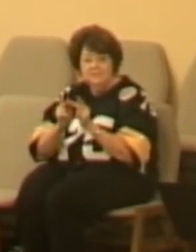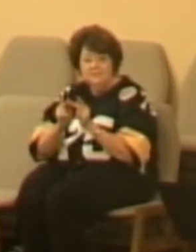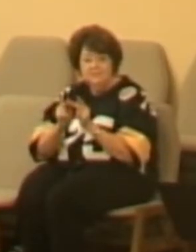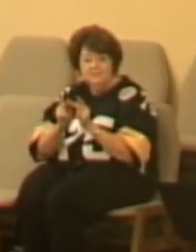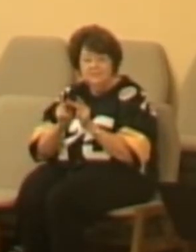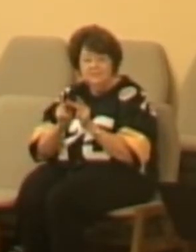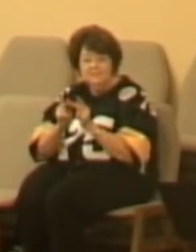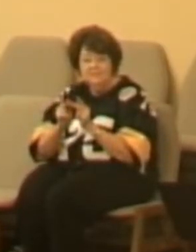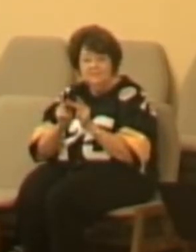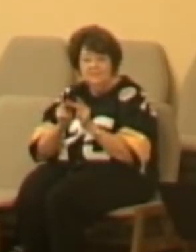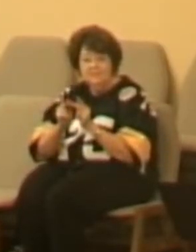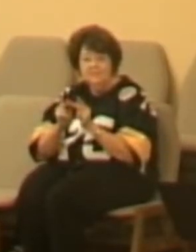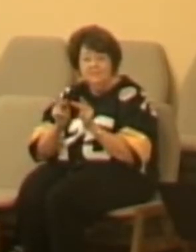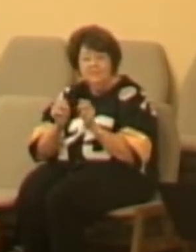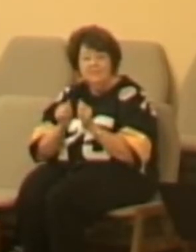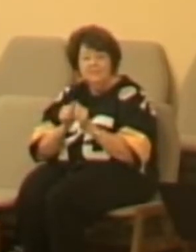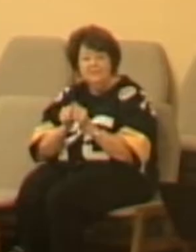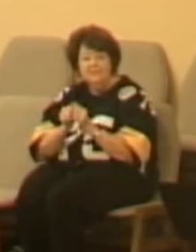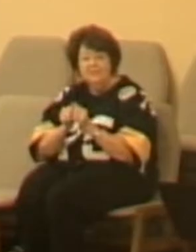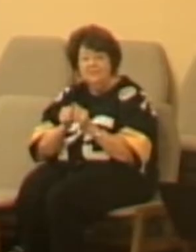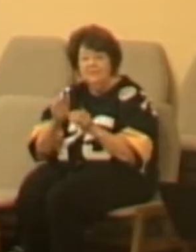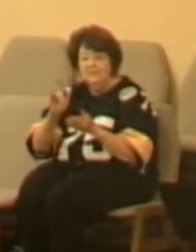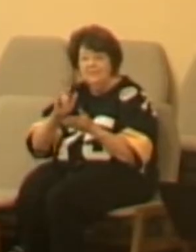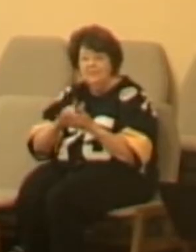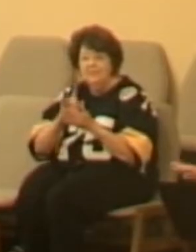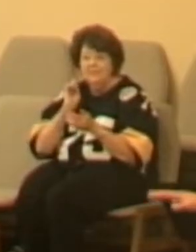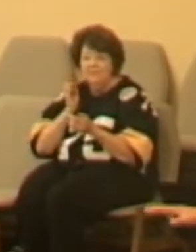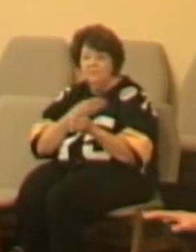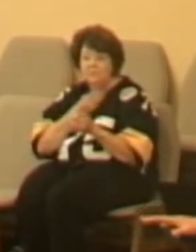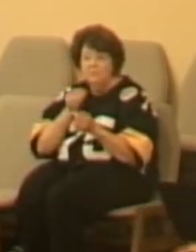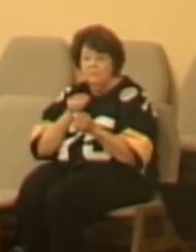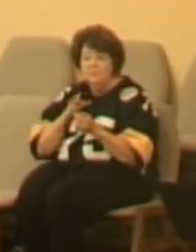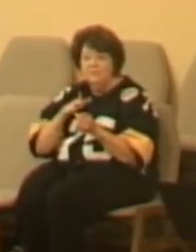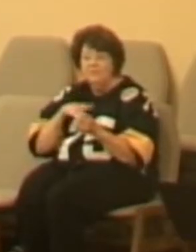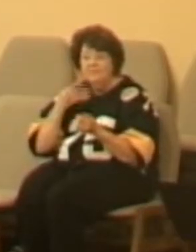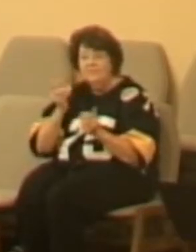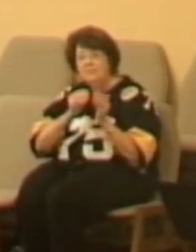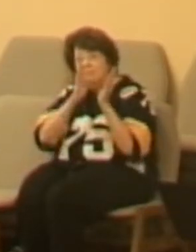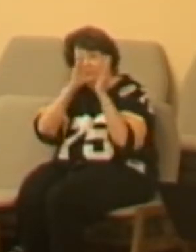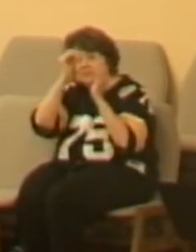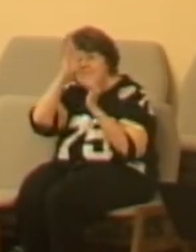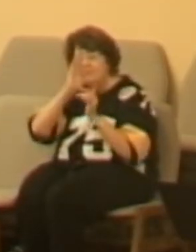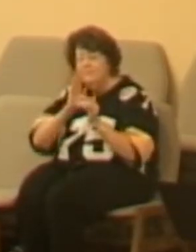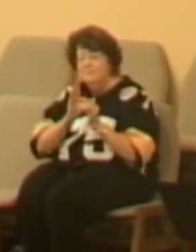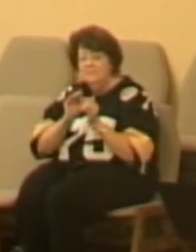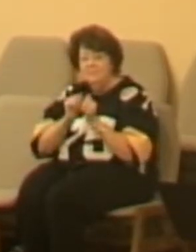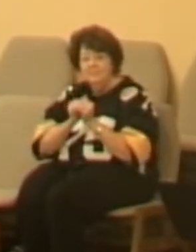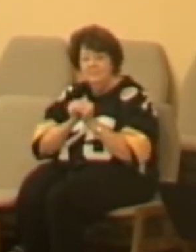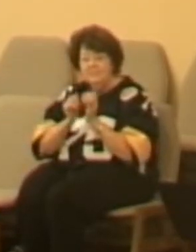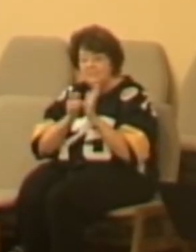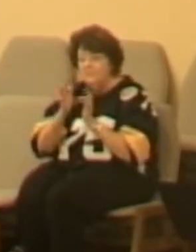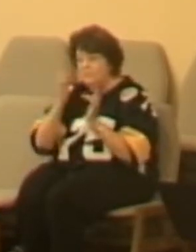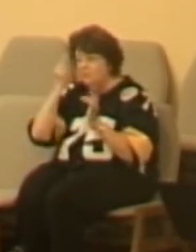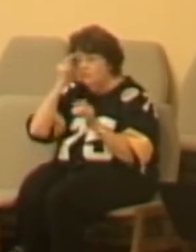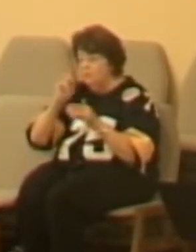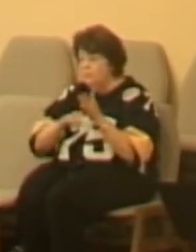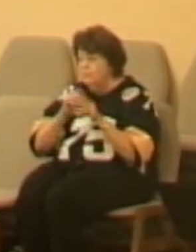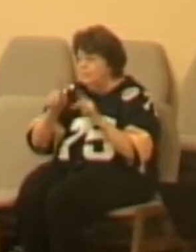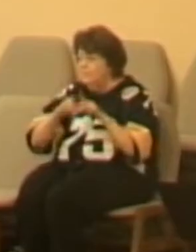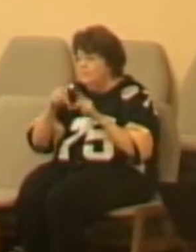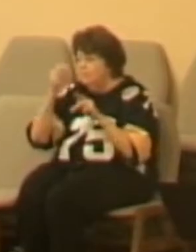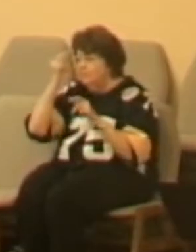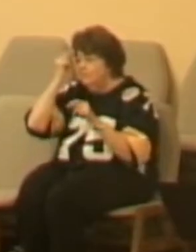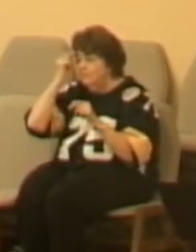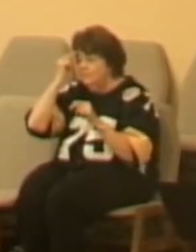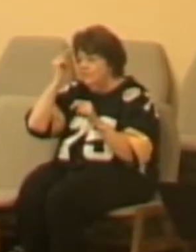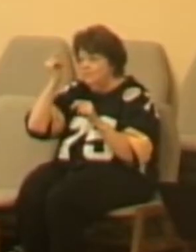And Jesus knew that. Jesus knew that what this group of people, whether he knew them or not, what they needed most, was to recognize that